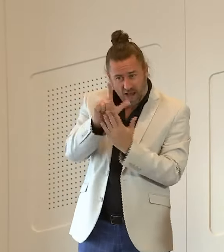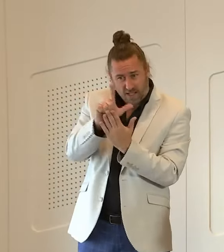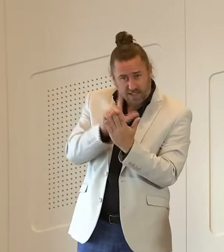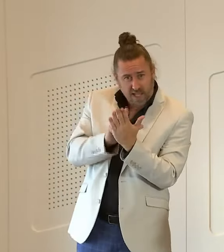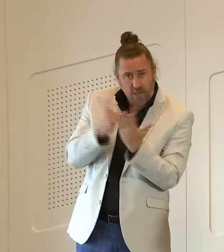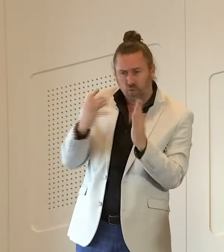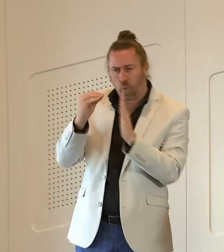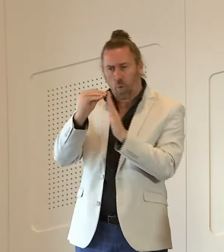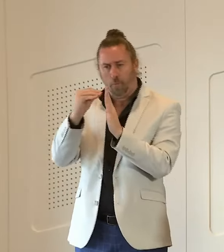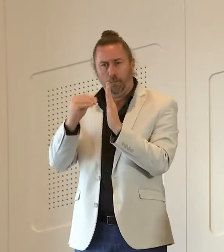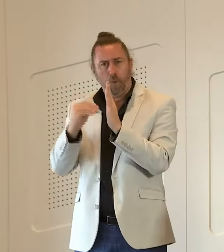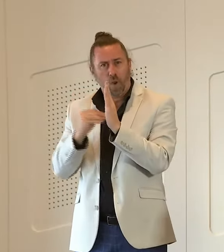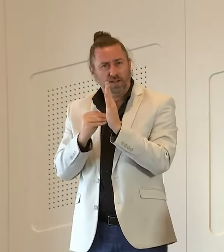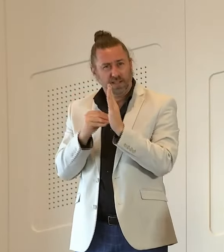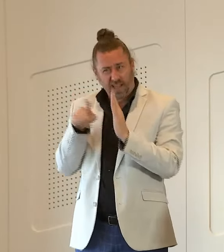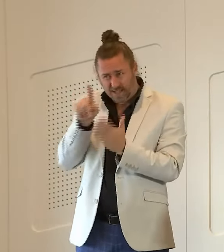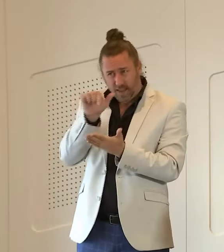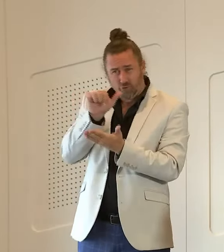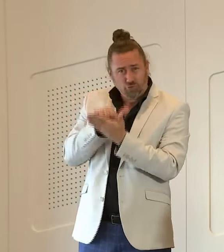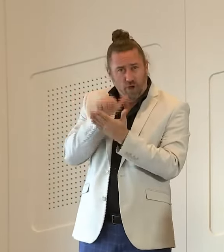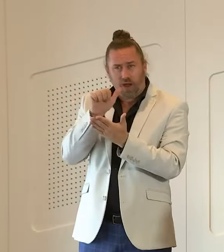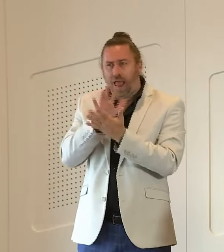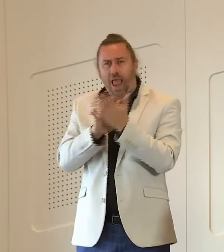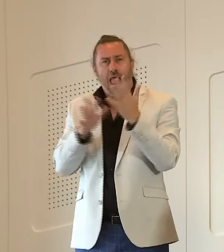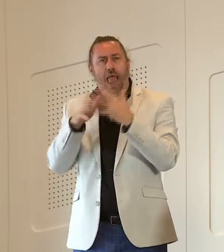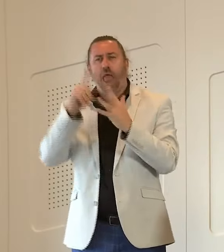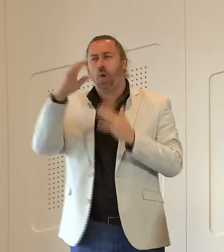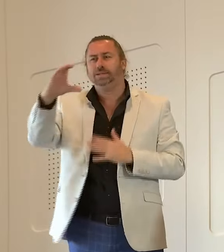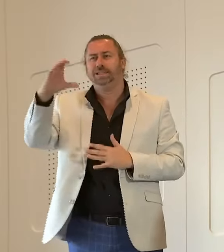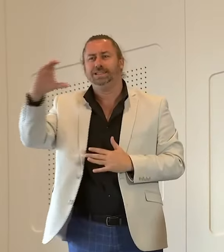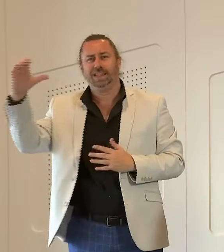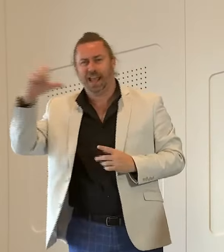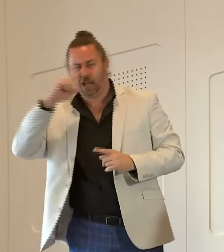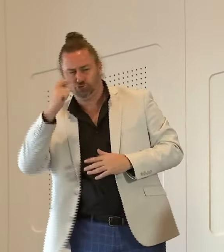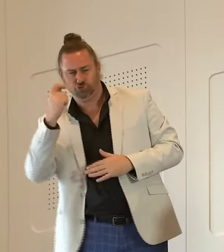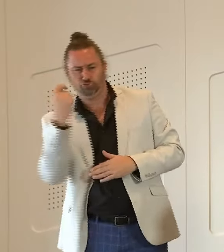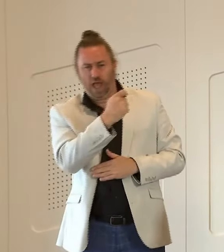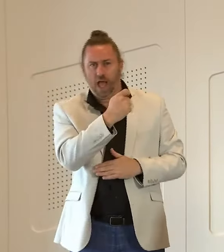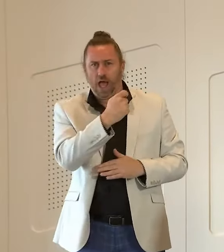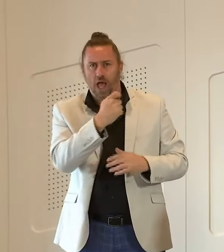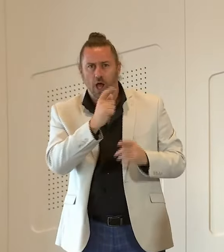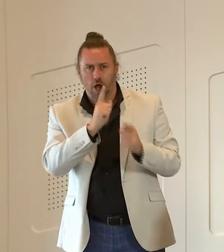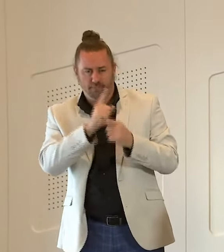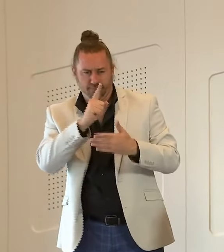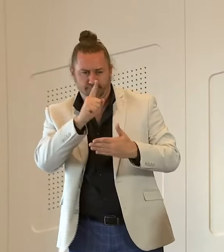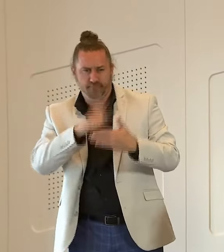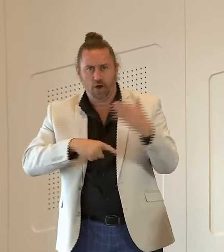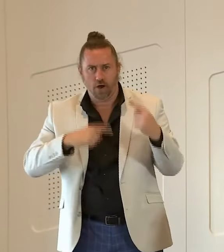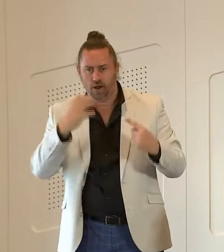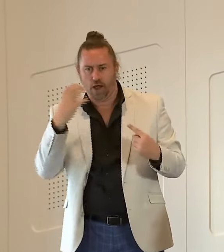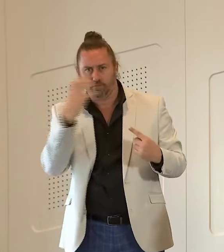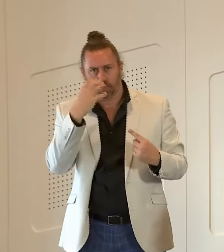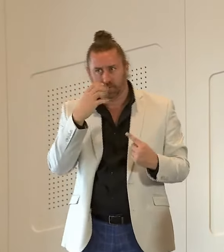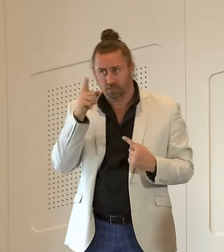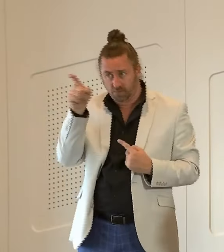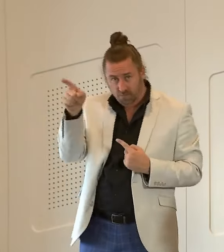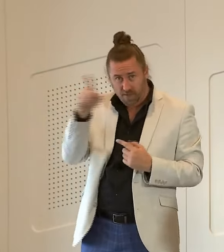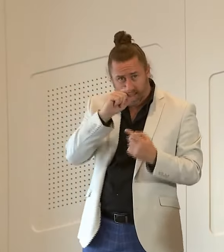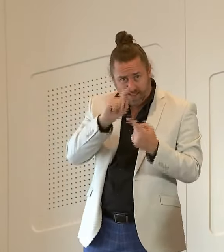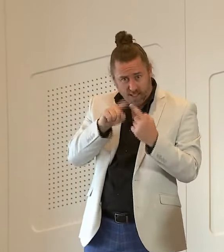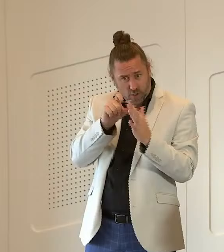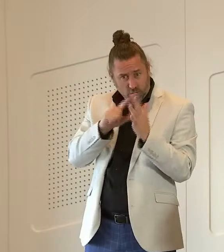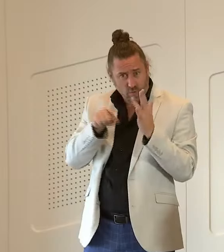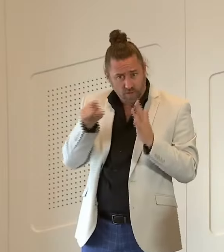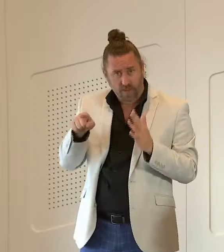relating to the charging and prosecutorial powers of the triple c and also the appropriateness and